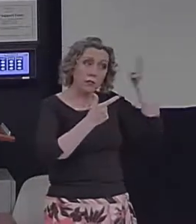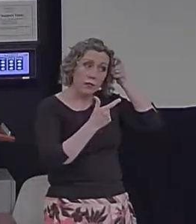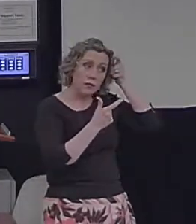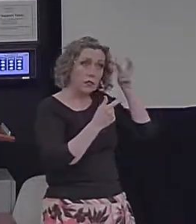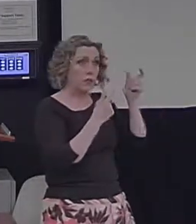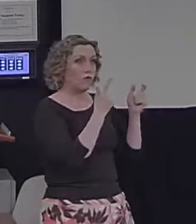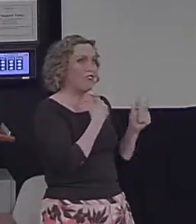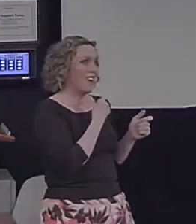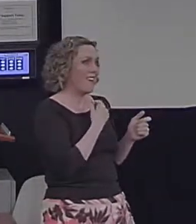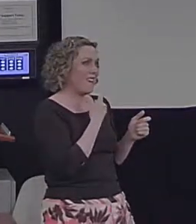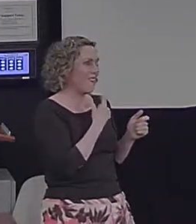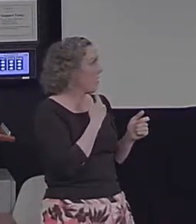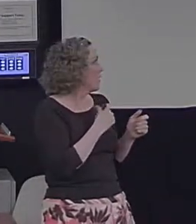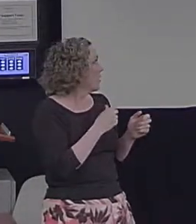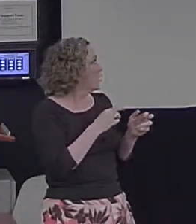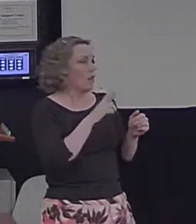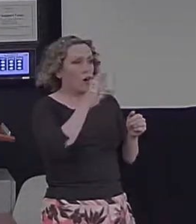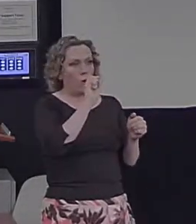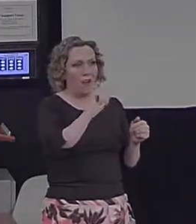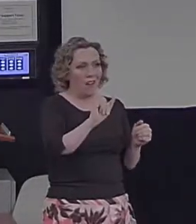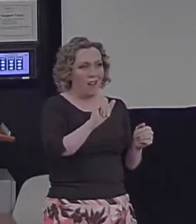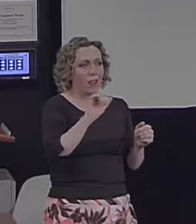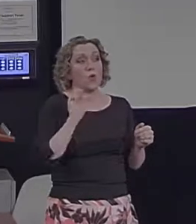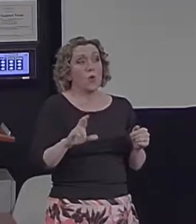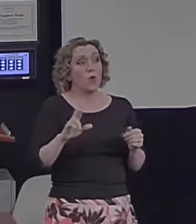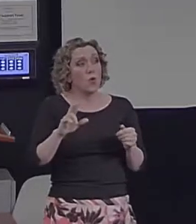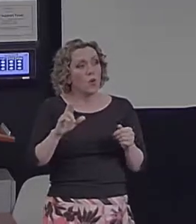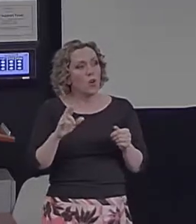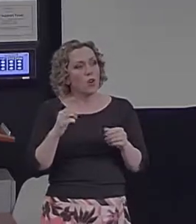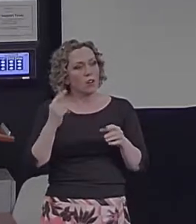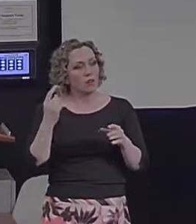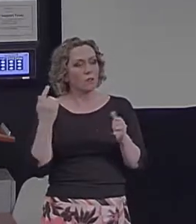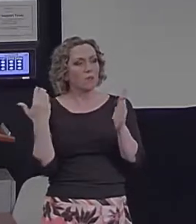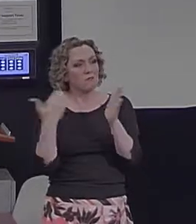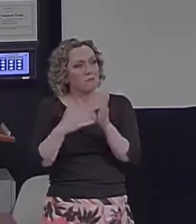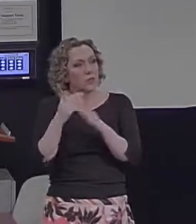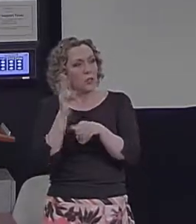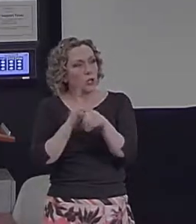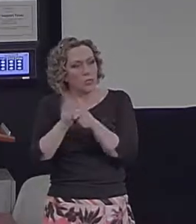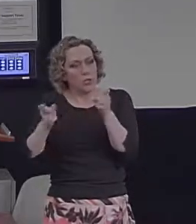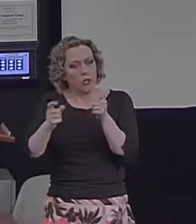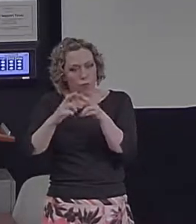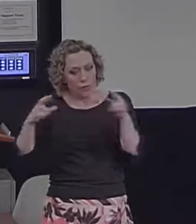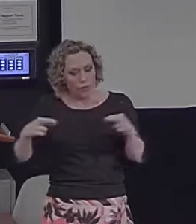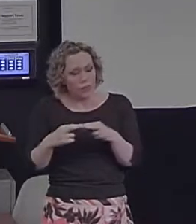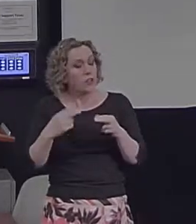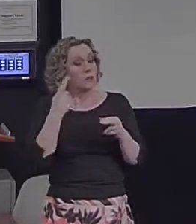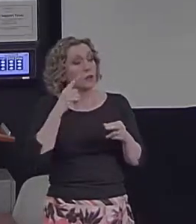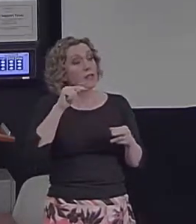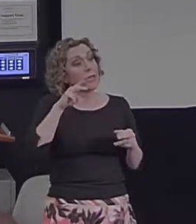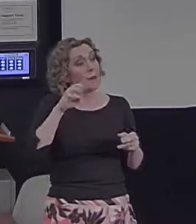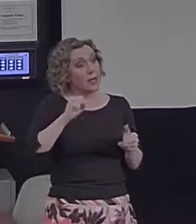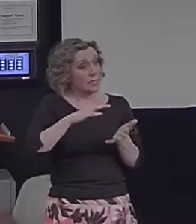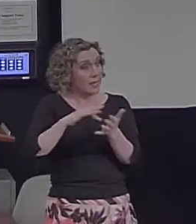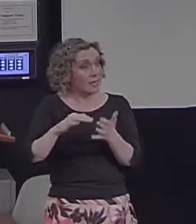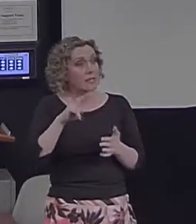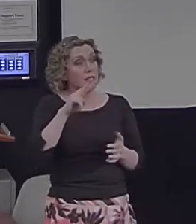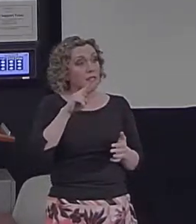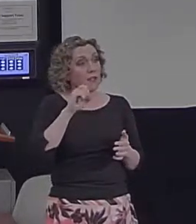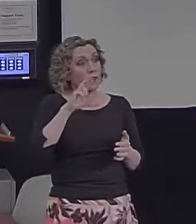red, that's the region of interest, or a commonly used control region in TMS studies, the vertex shown in green, where